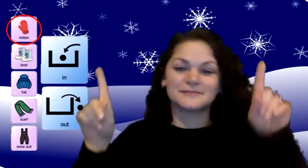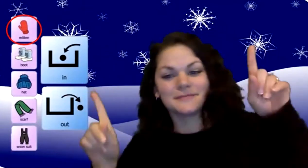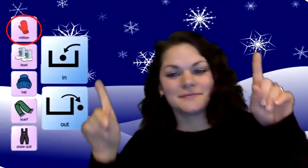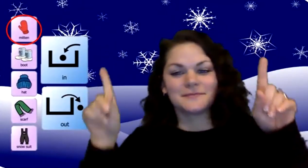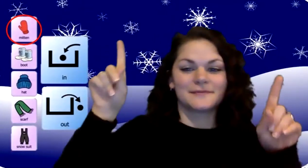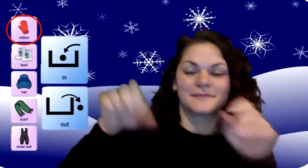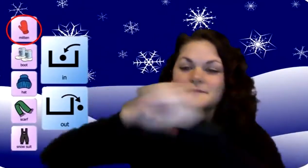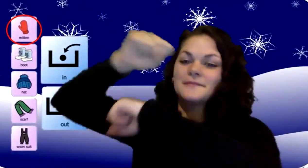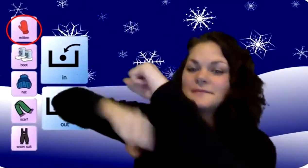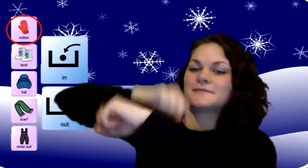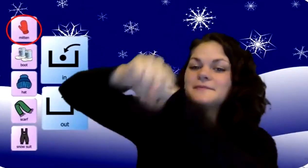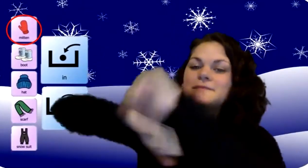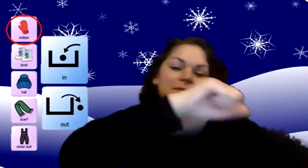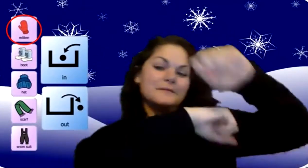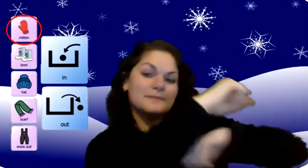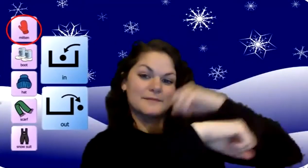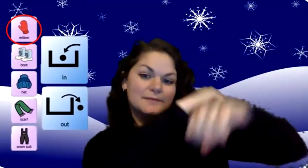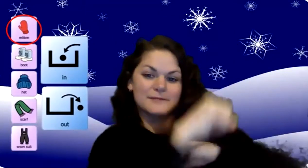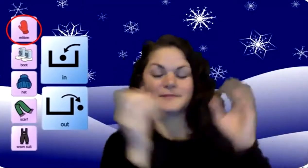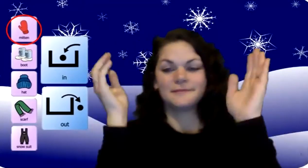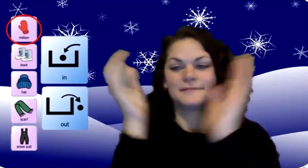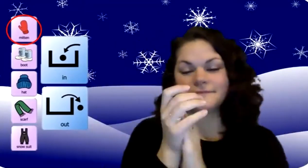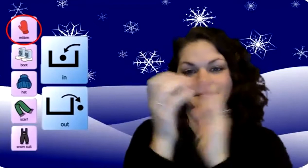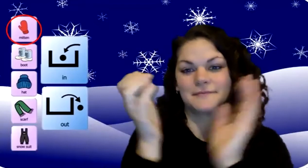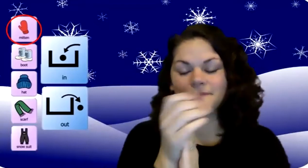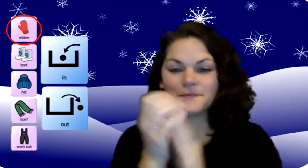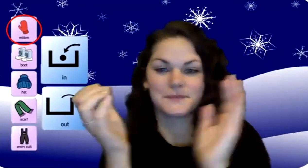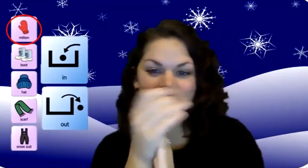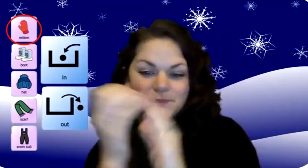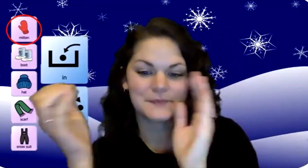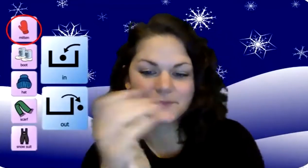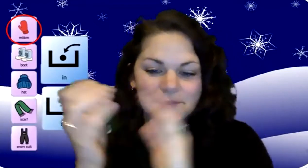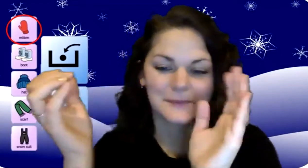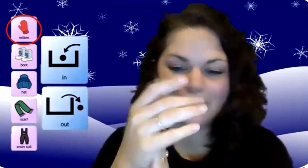pokey and you turn yourself around. That's what it's all about.